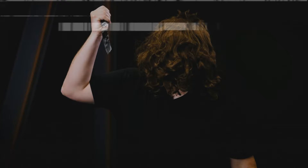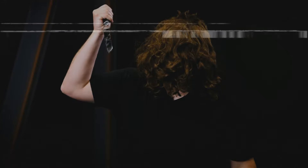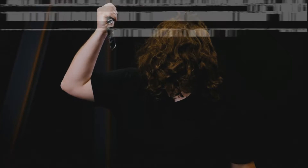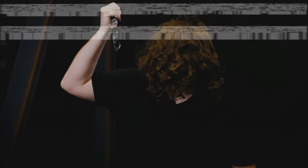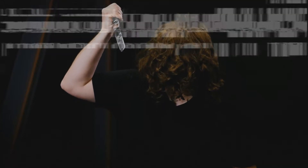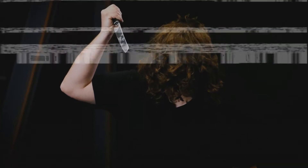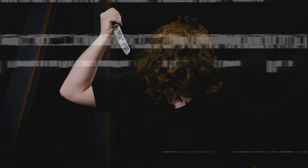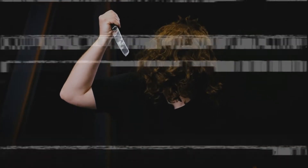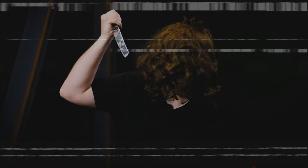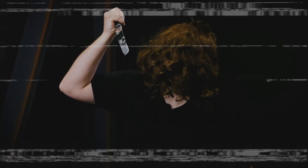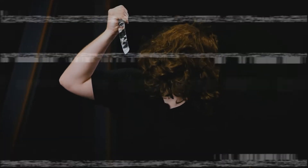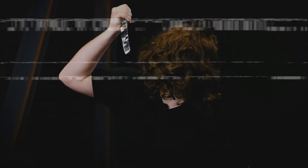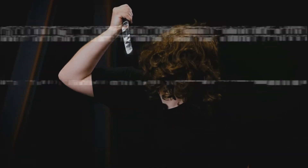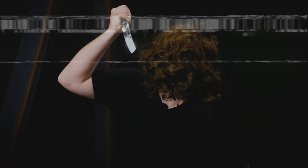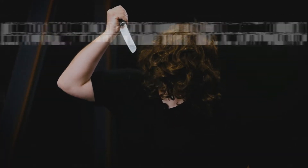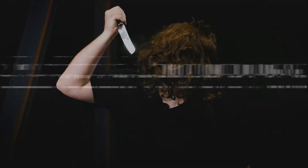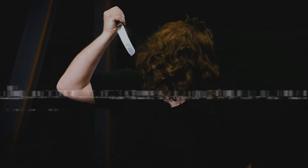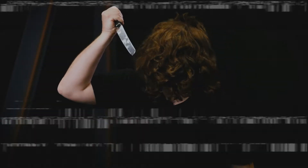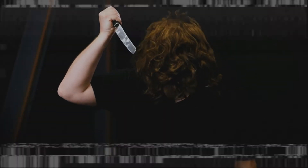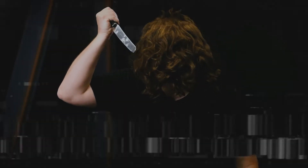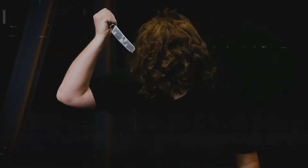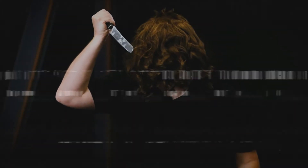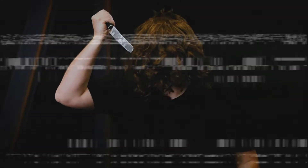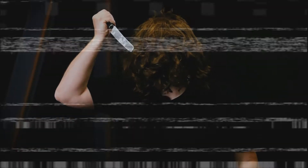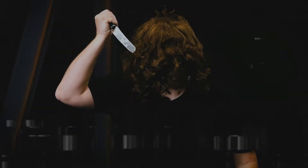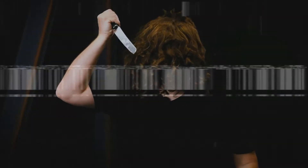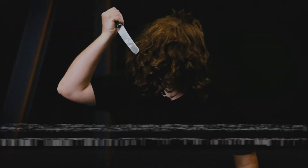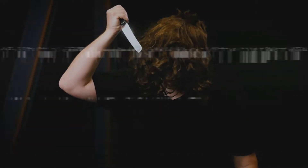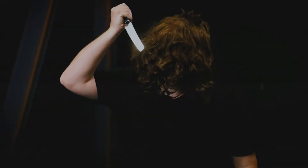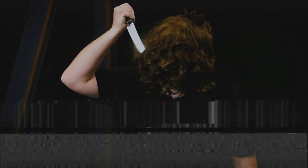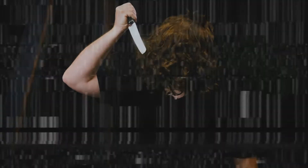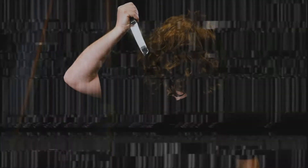Hmm, don't let fear kill your dream retirement.